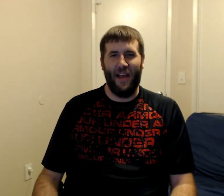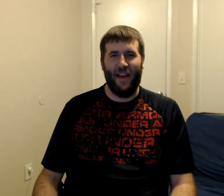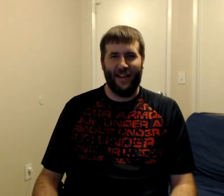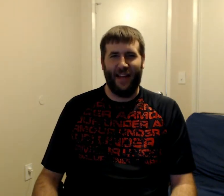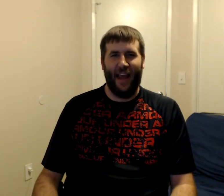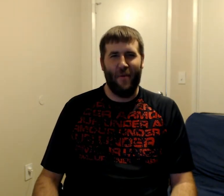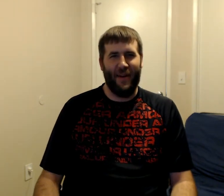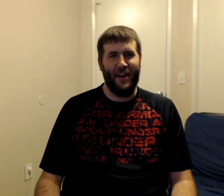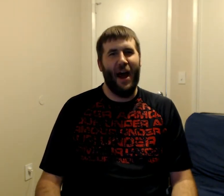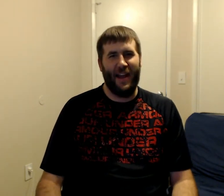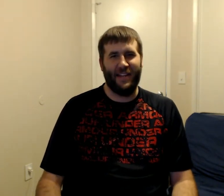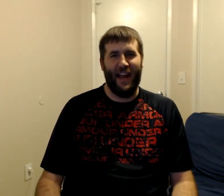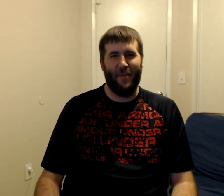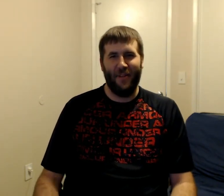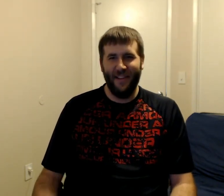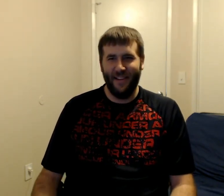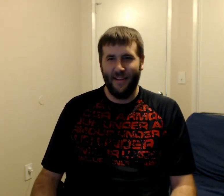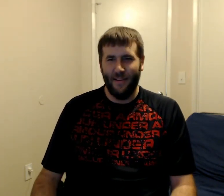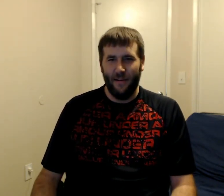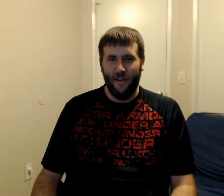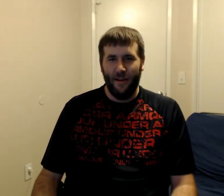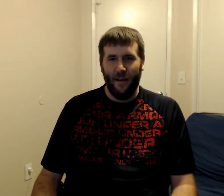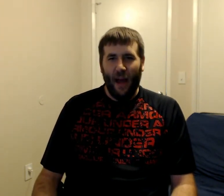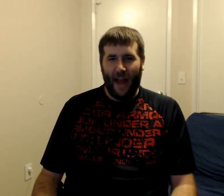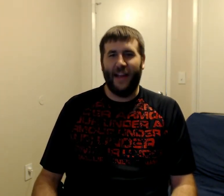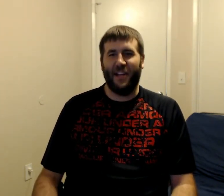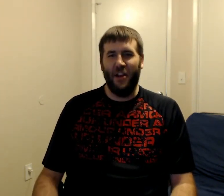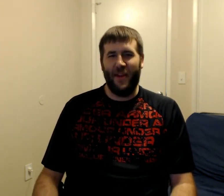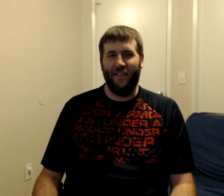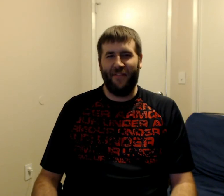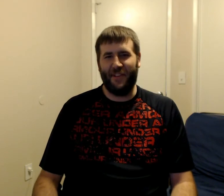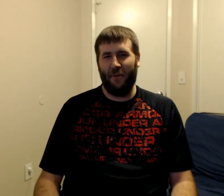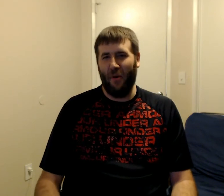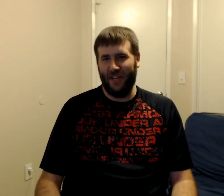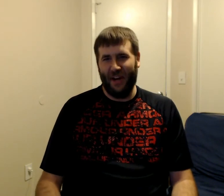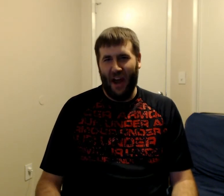like a table. But not a table. I guess it could be considered Poison Ivy.